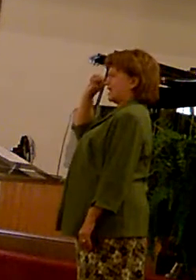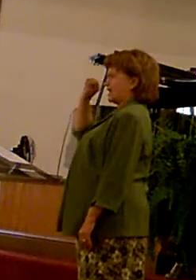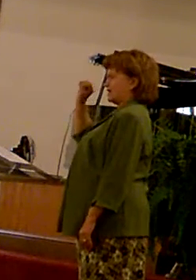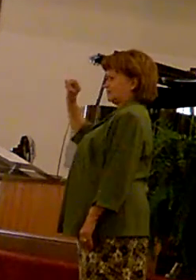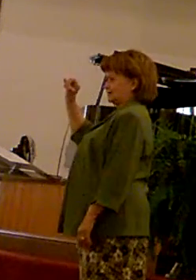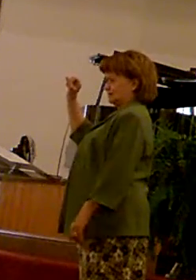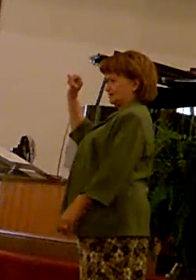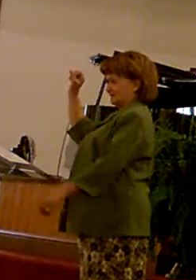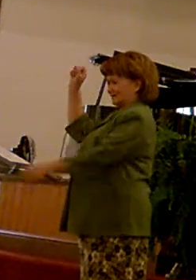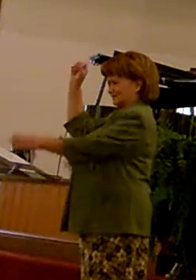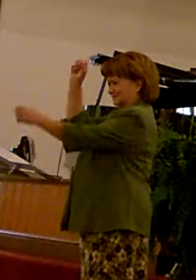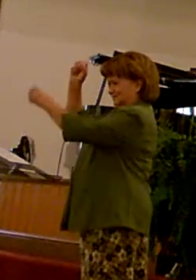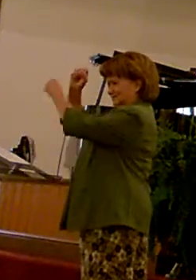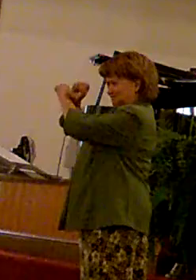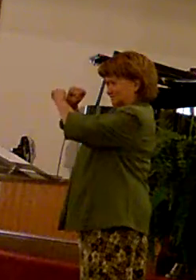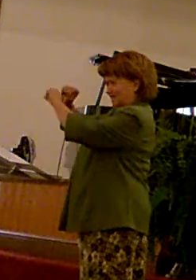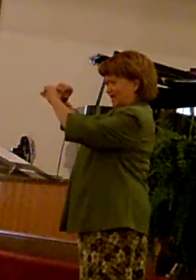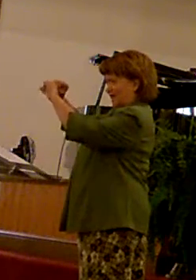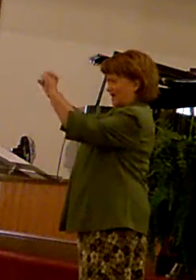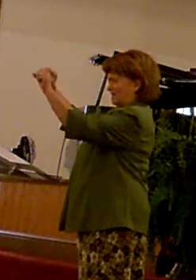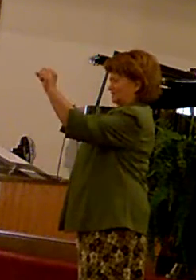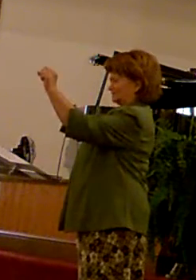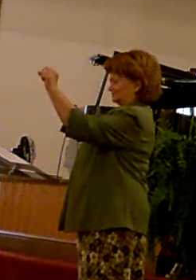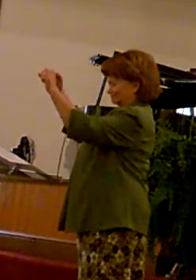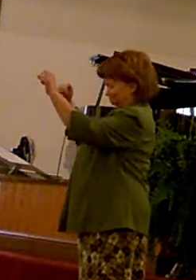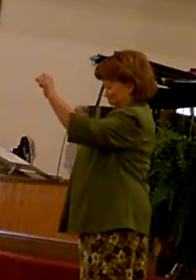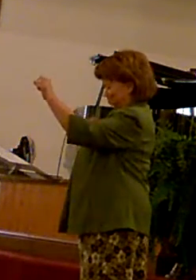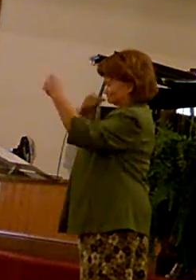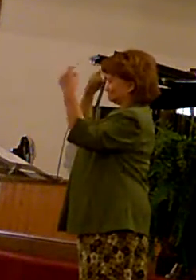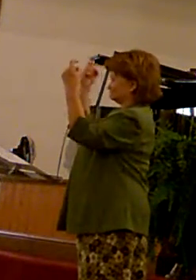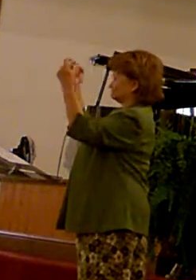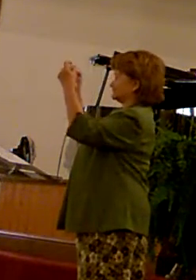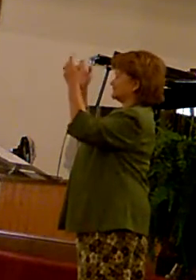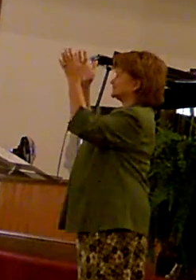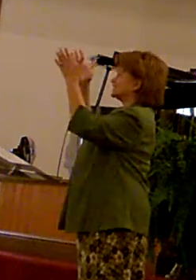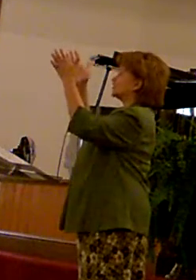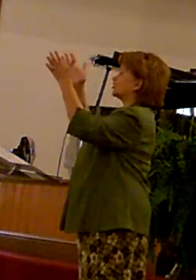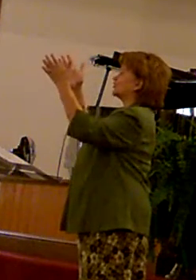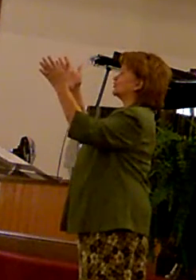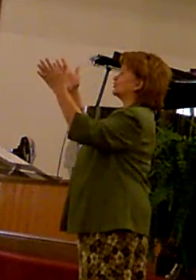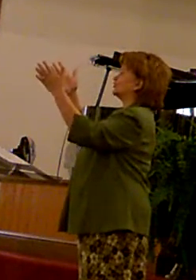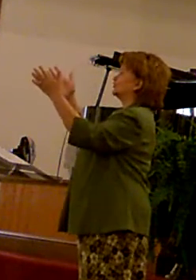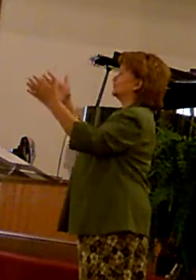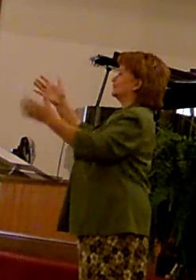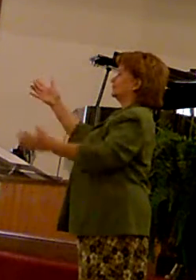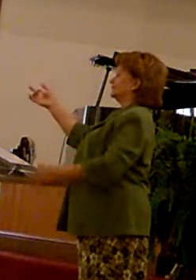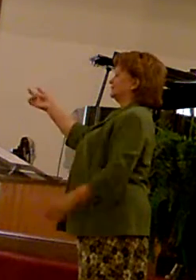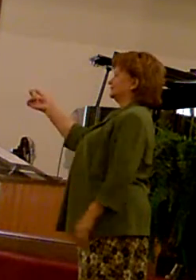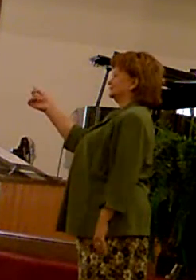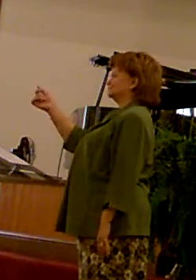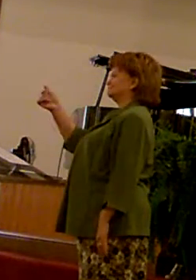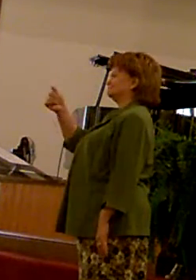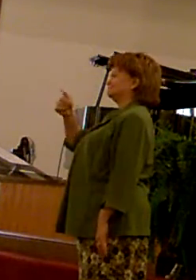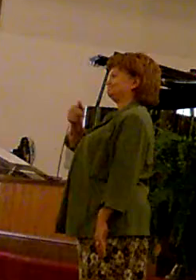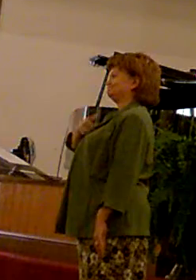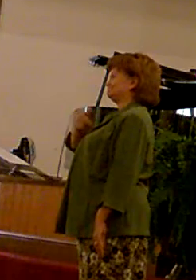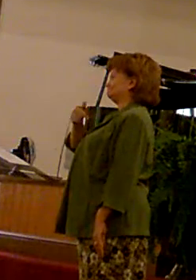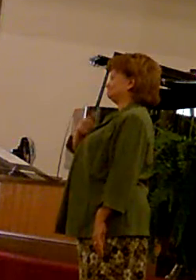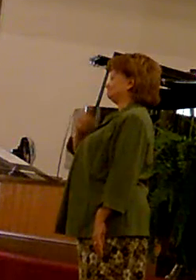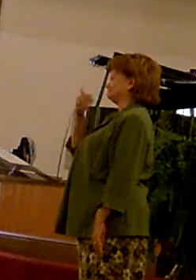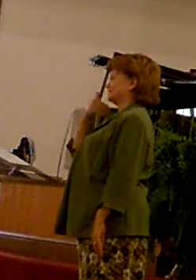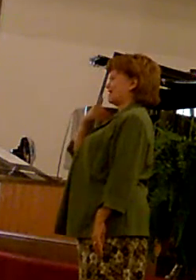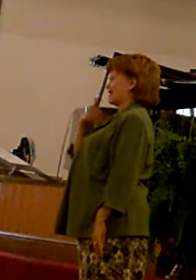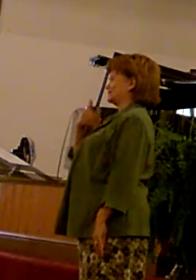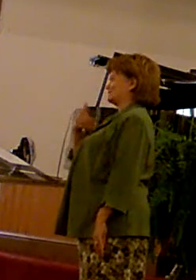That saved a poor sinner like me